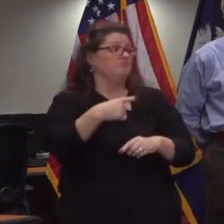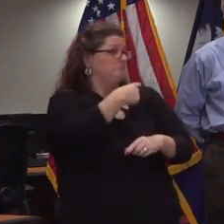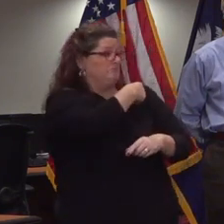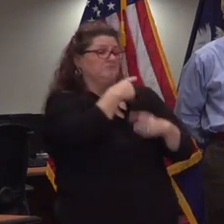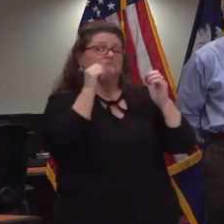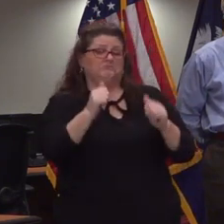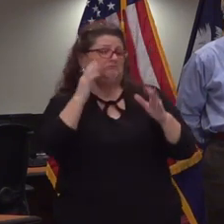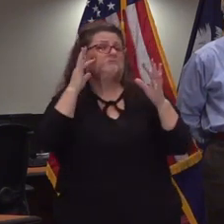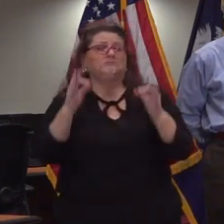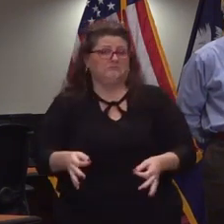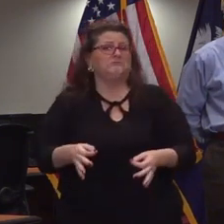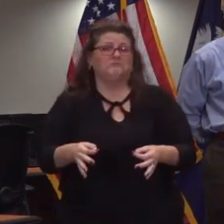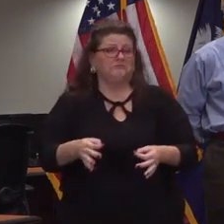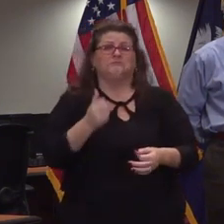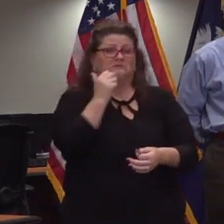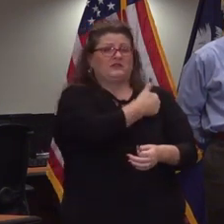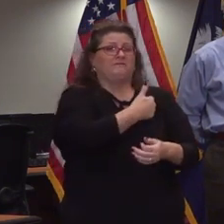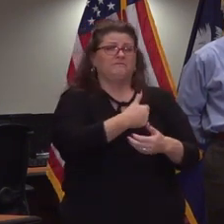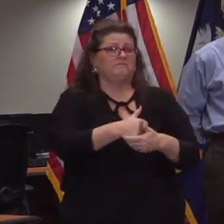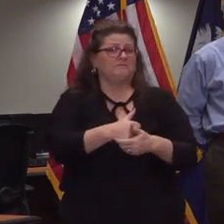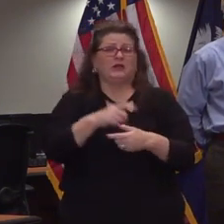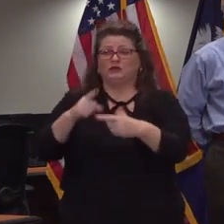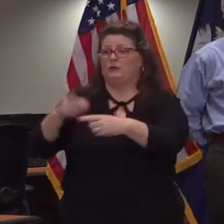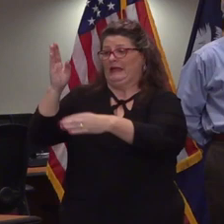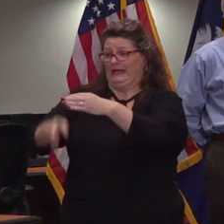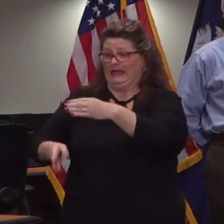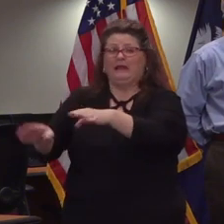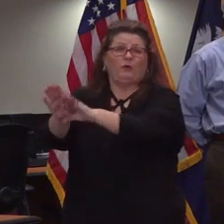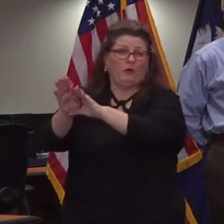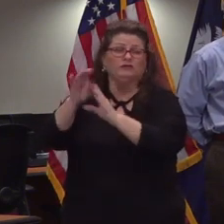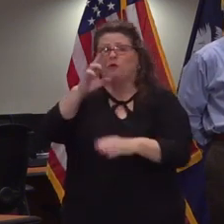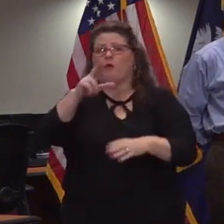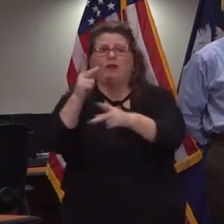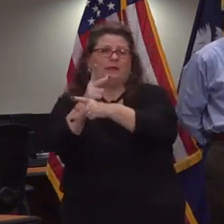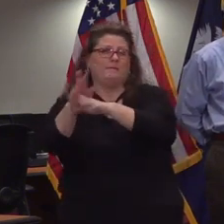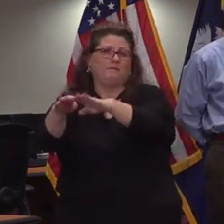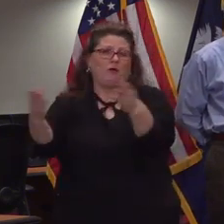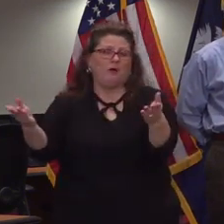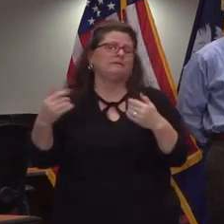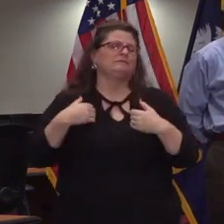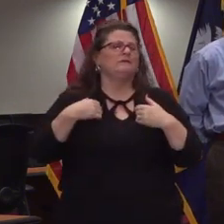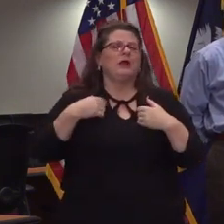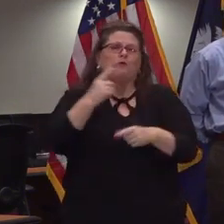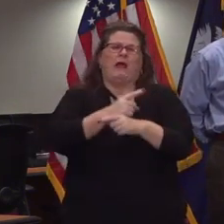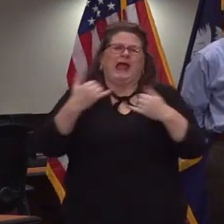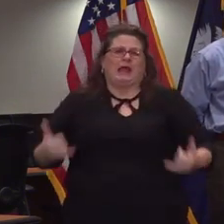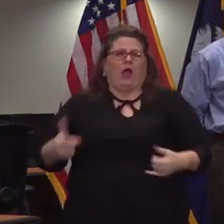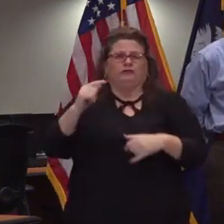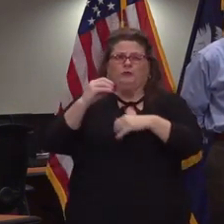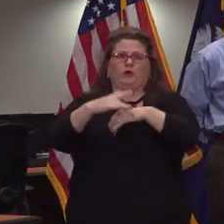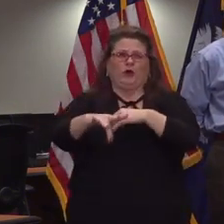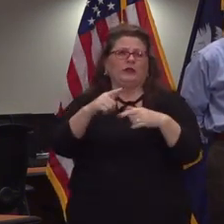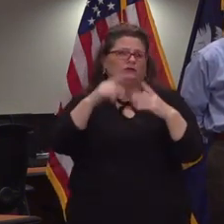could certainly take to end that but again we're just going to have to get a little closer to see how well everyone's doing